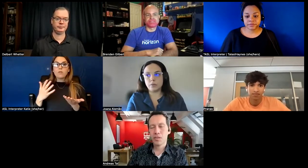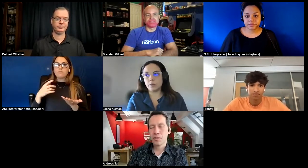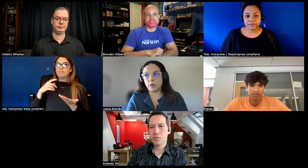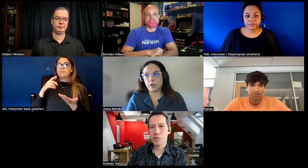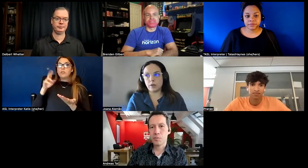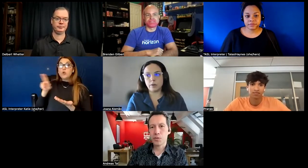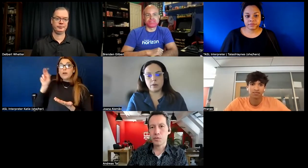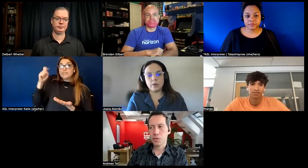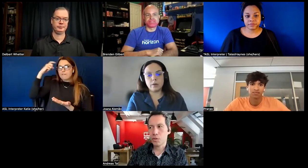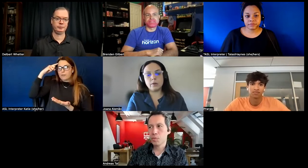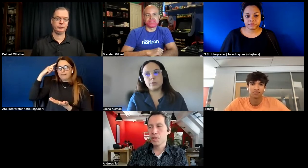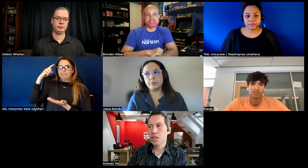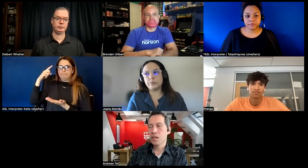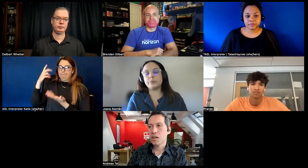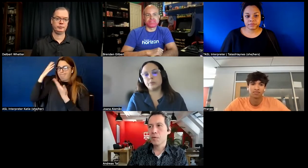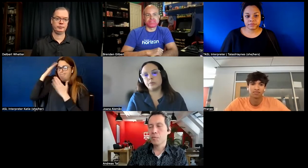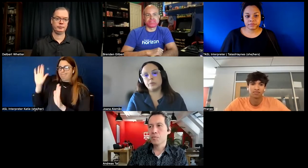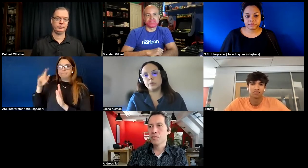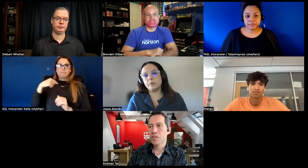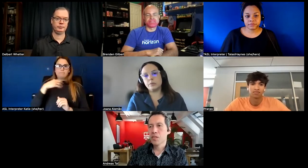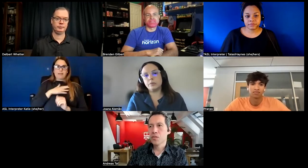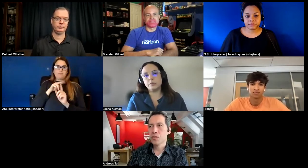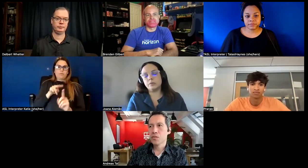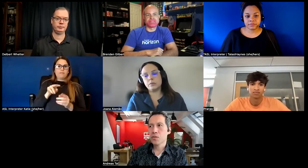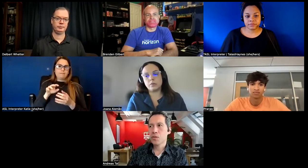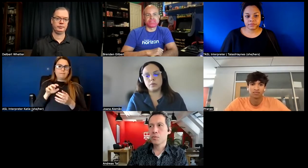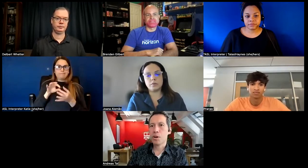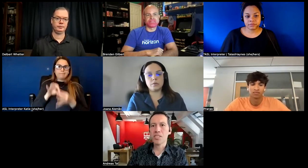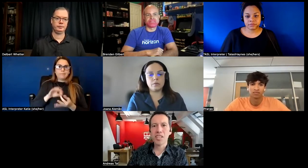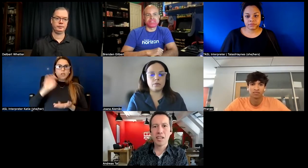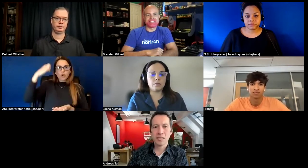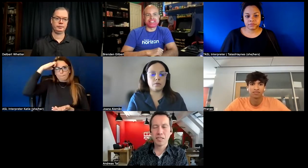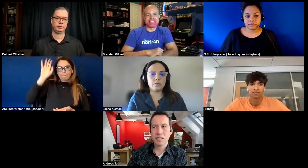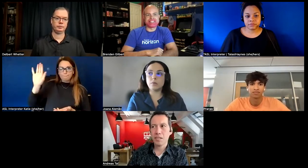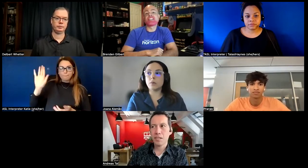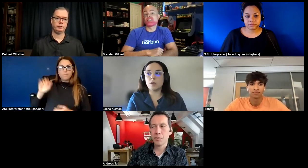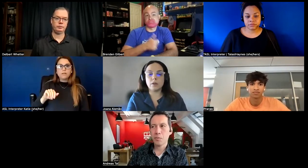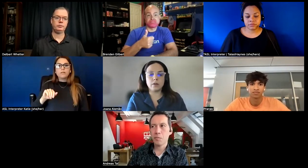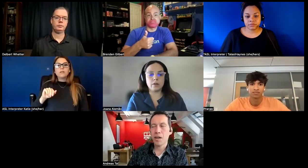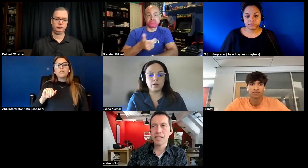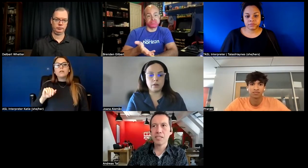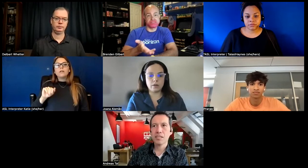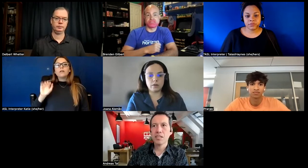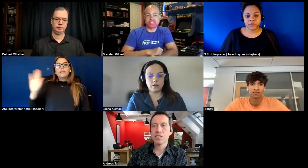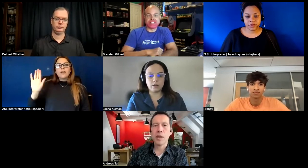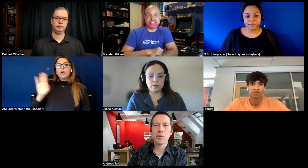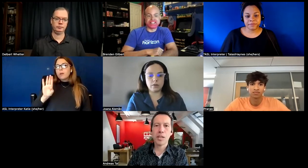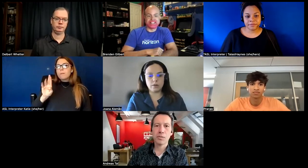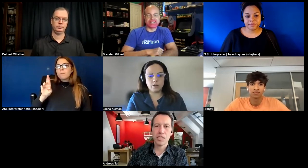from you for europe um the broadcast uh market is very regulated